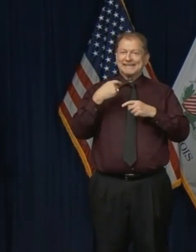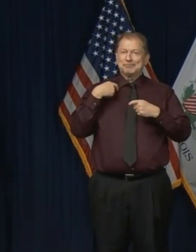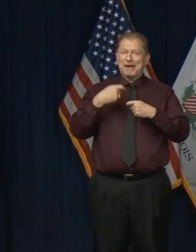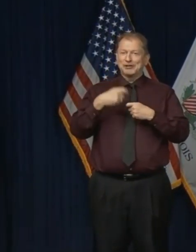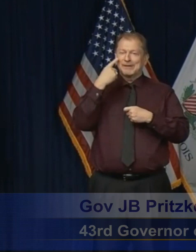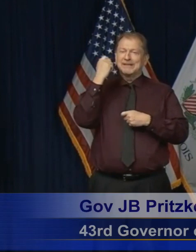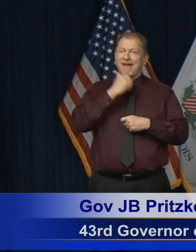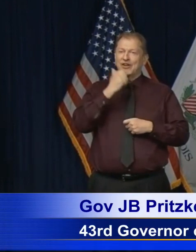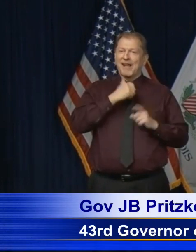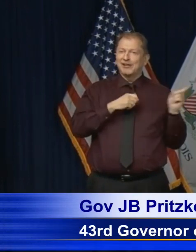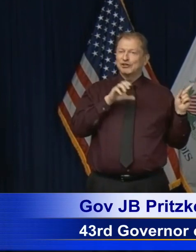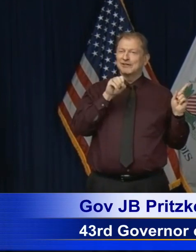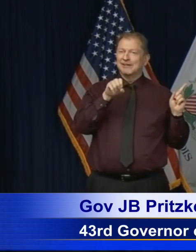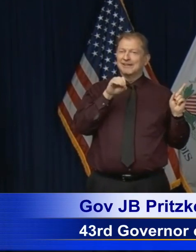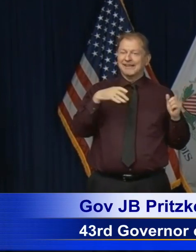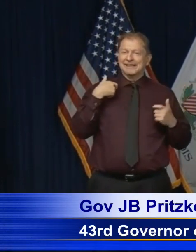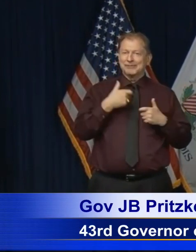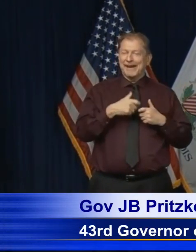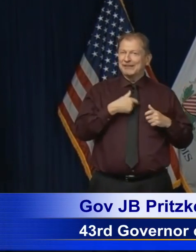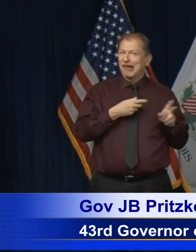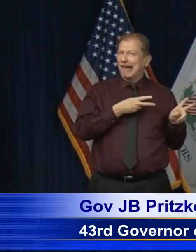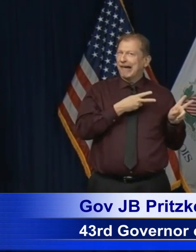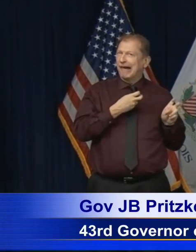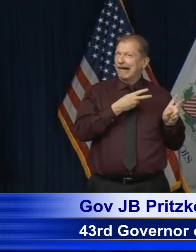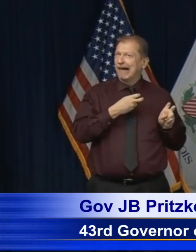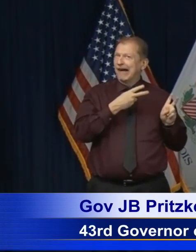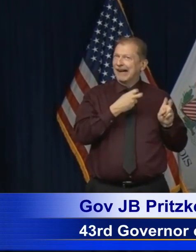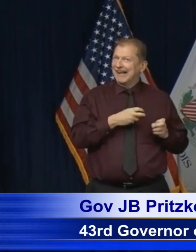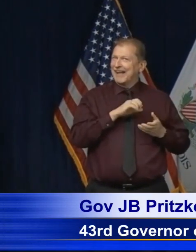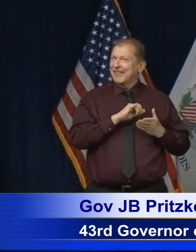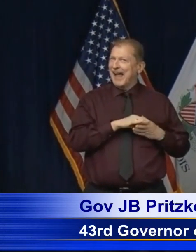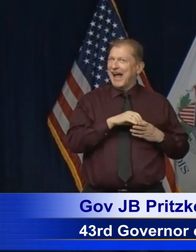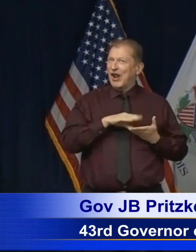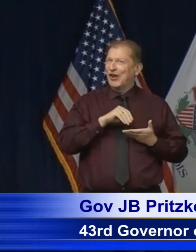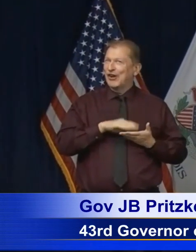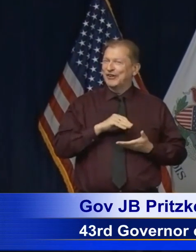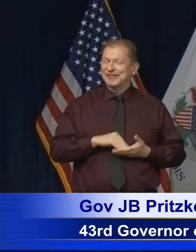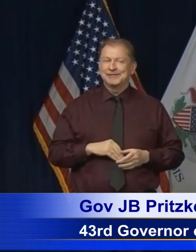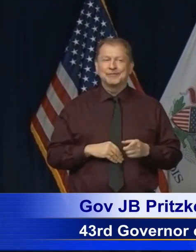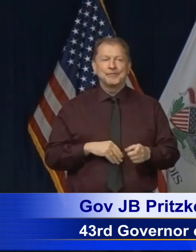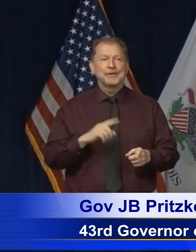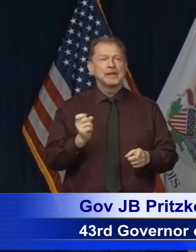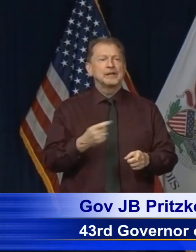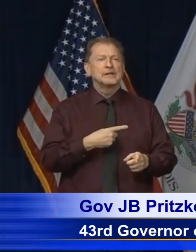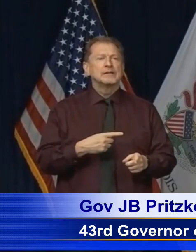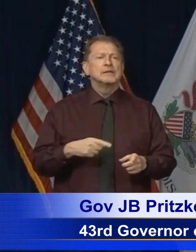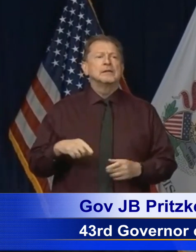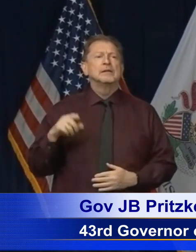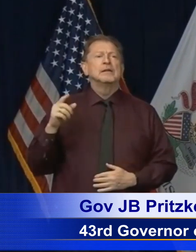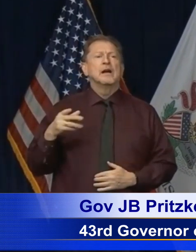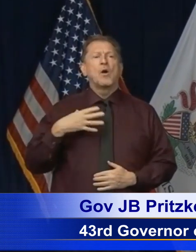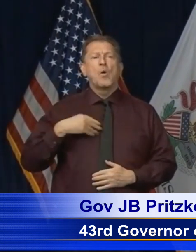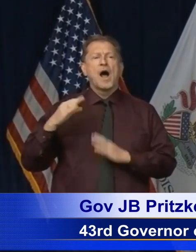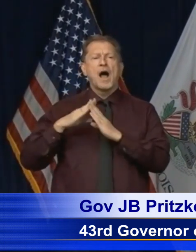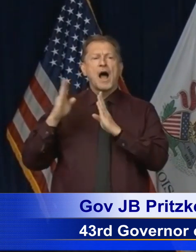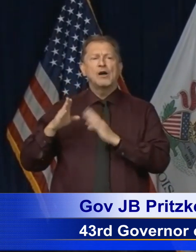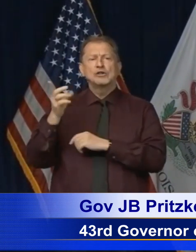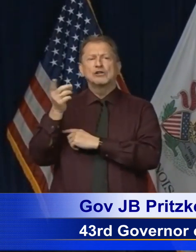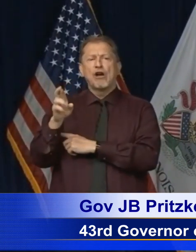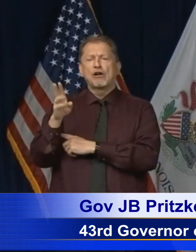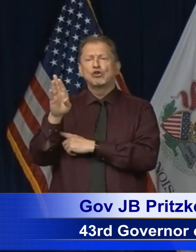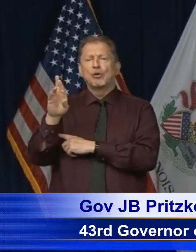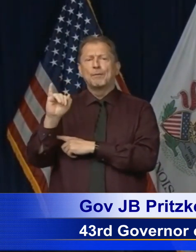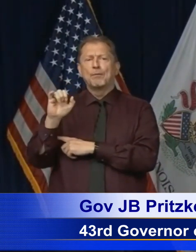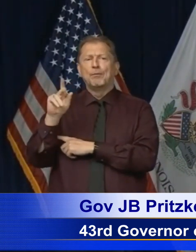much, Dr. Ezeke. Yes, happy to take any questions. you, Governor. From the White House, Dr. Bricks has been saying